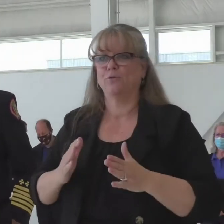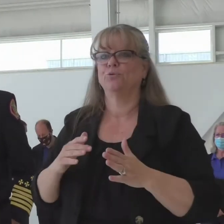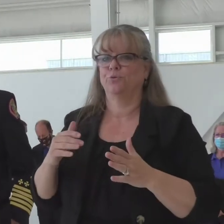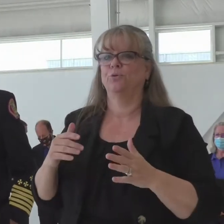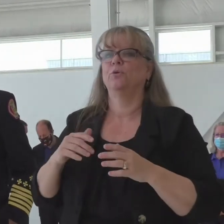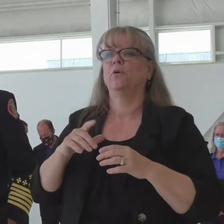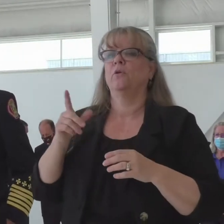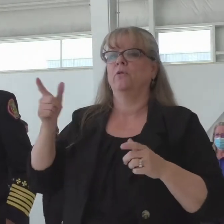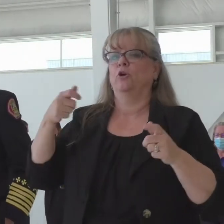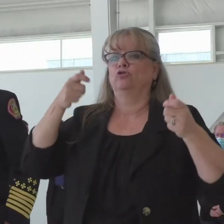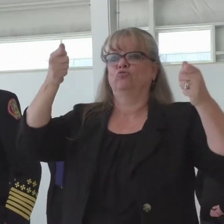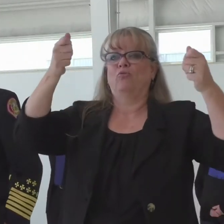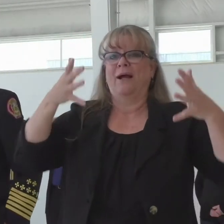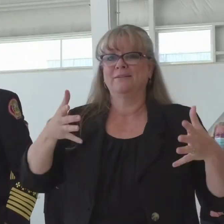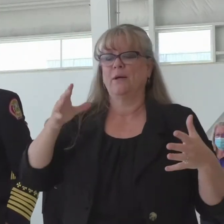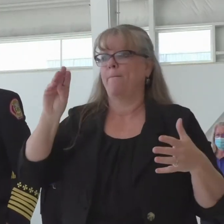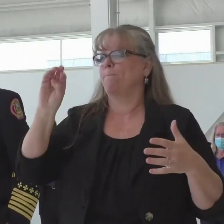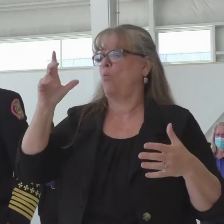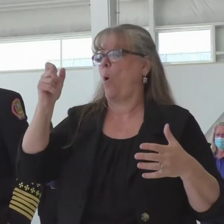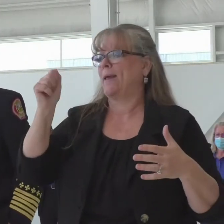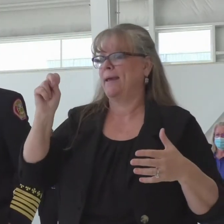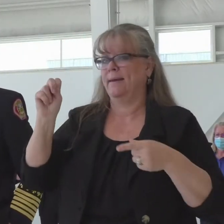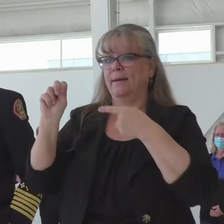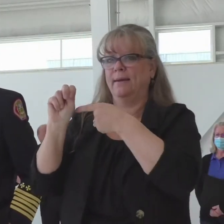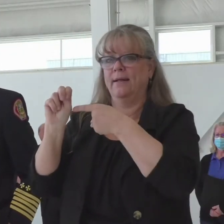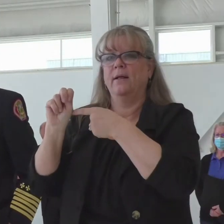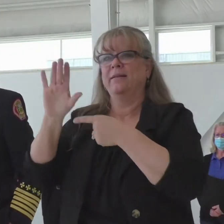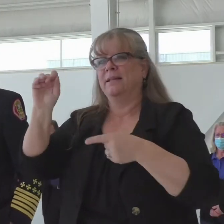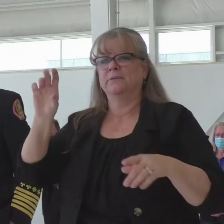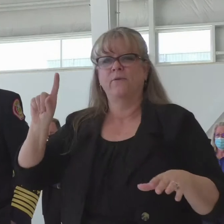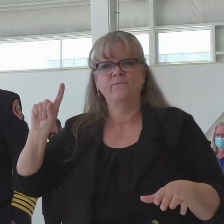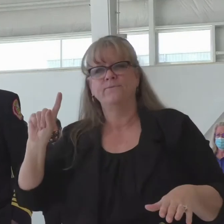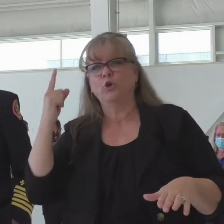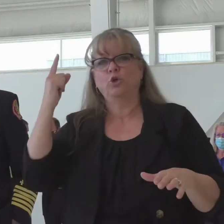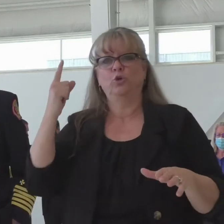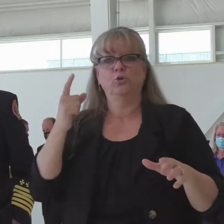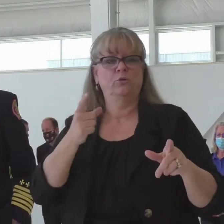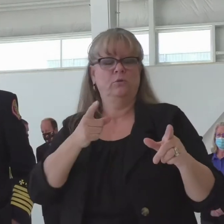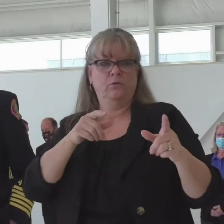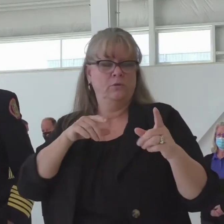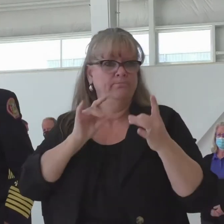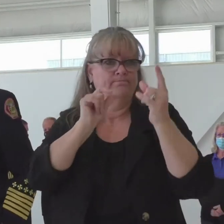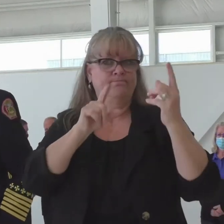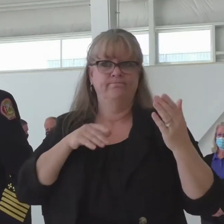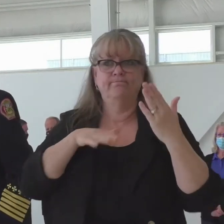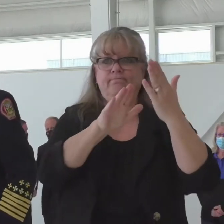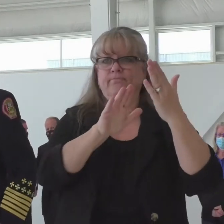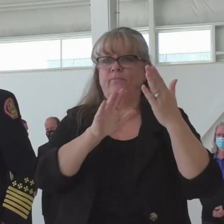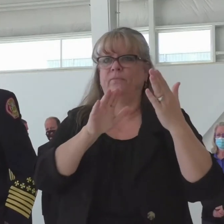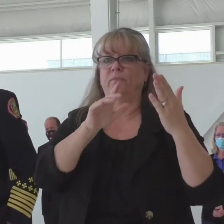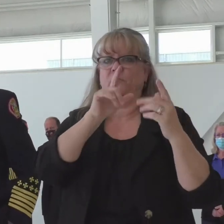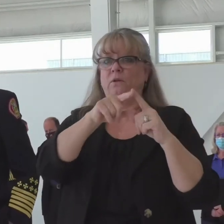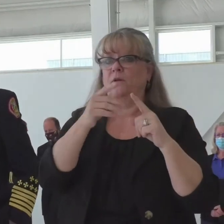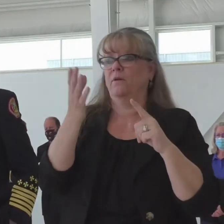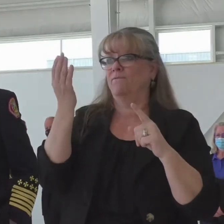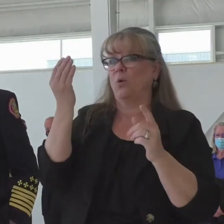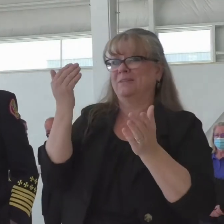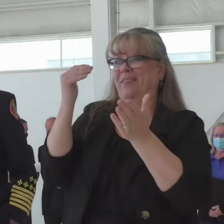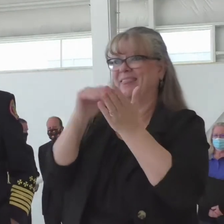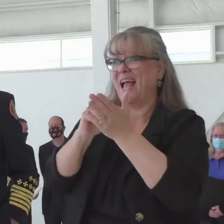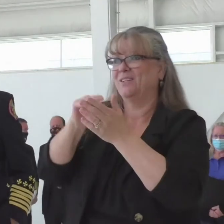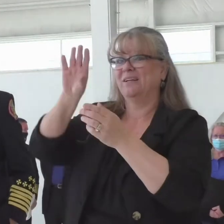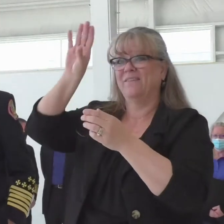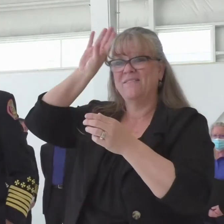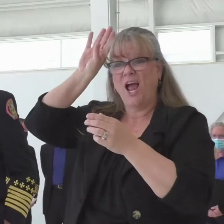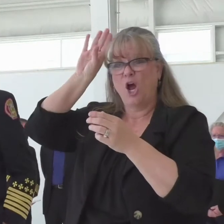fast aggressive initial attack primarily is usually performed by those 14,000 firefighters. The Proposition B, which